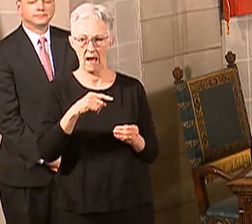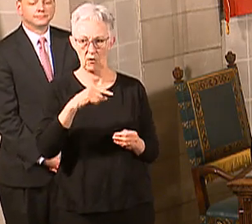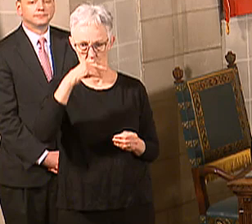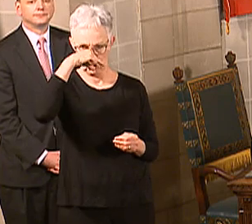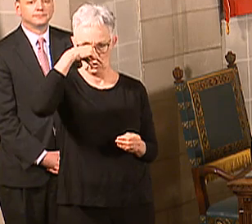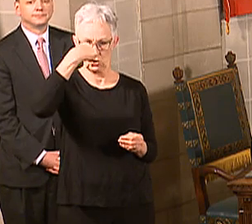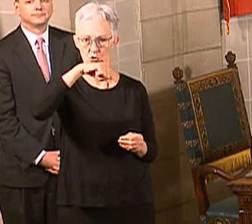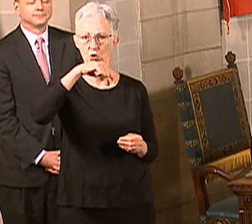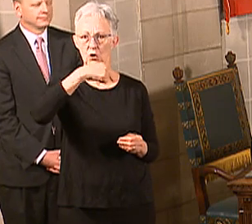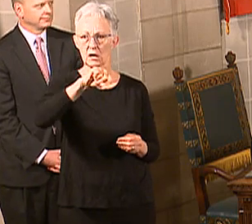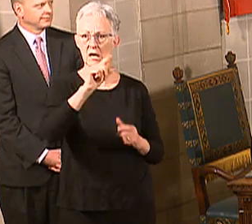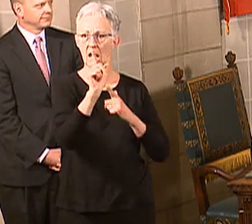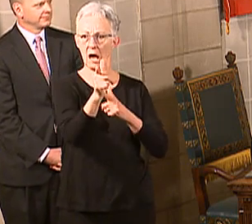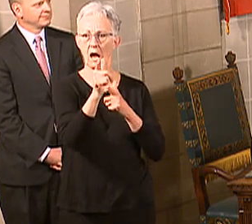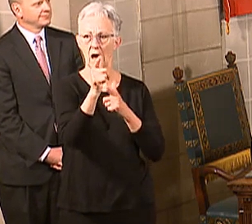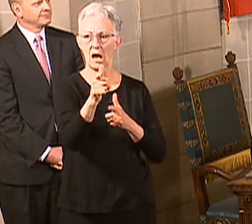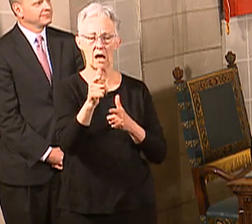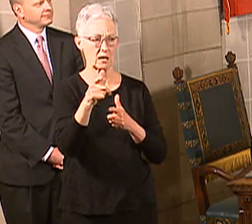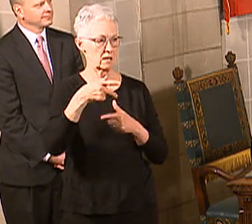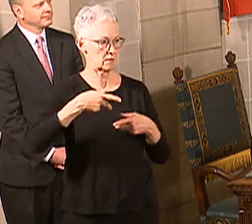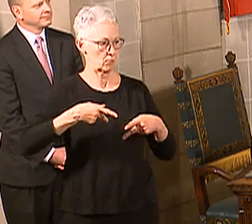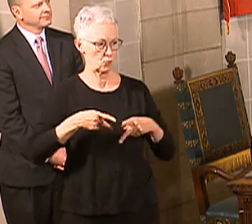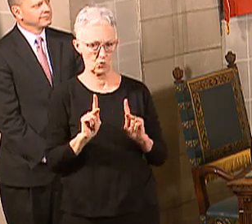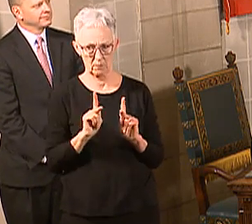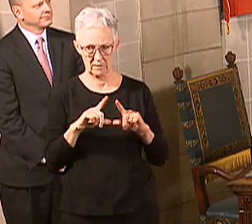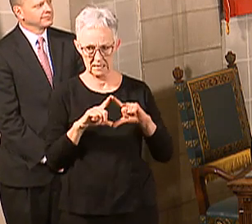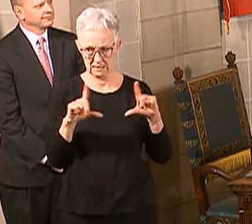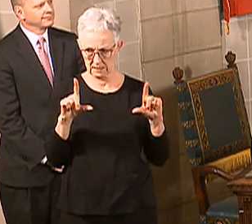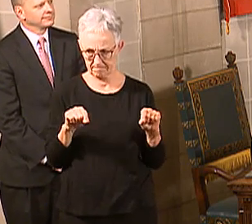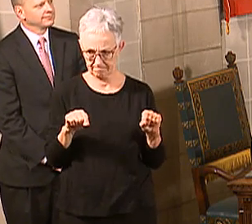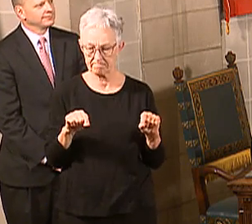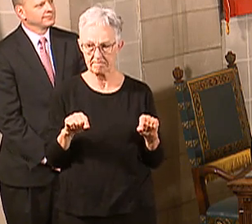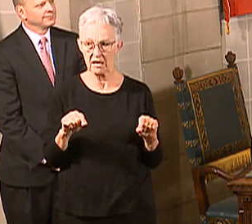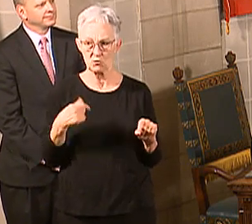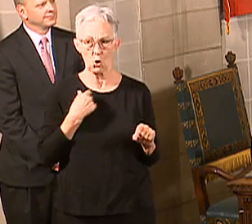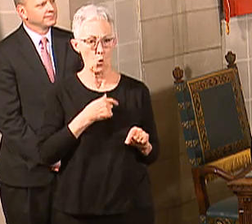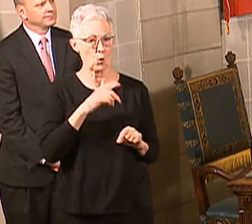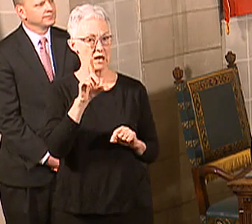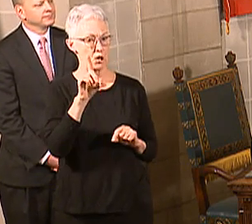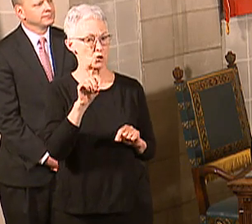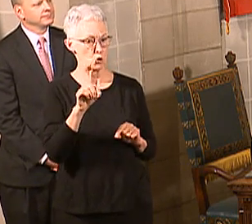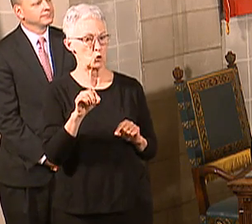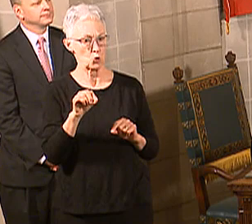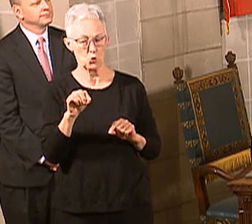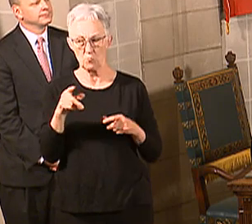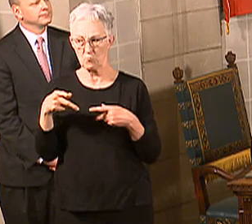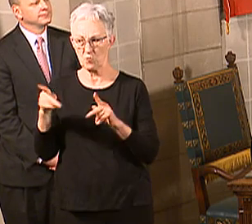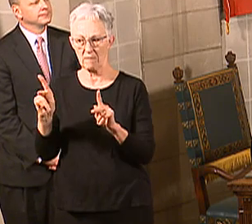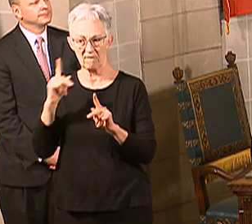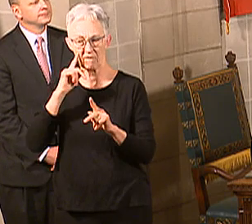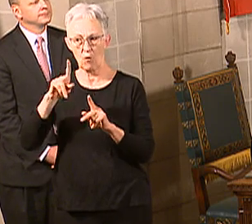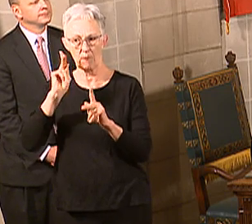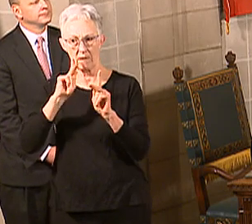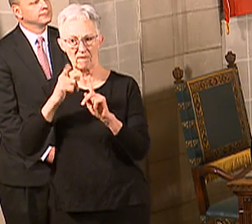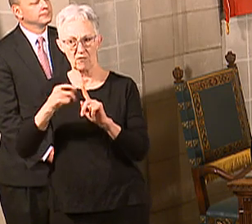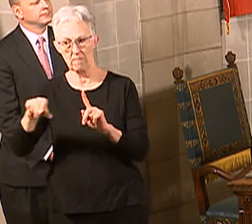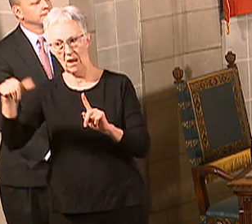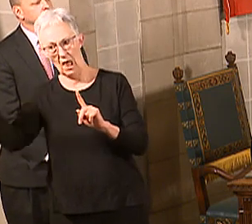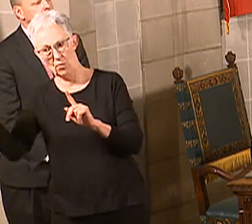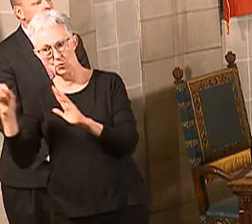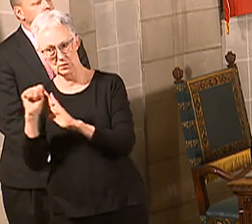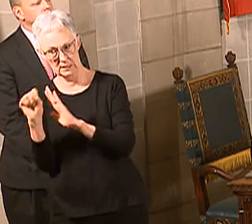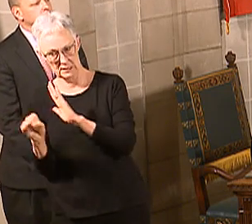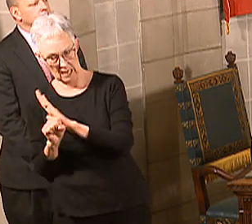So we issued turkey hunting permits to people who are out of state. I signed an executive order working together with Game &